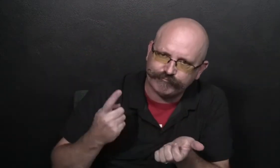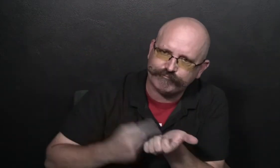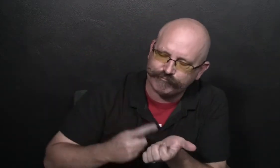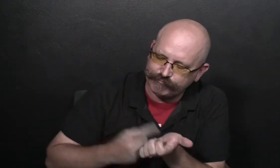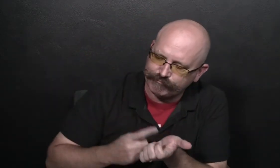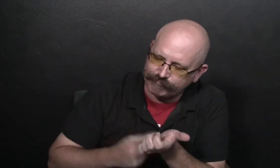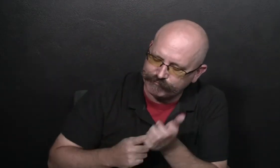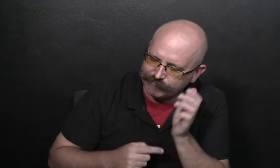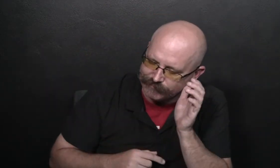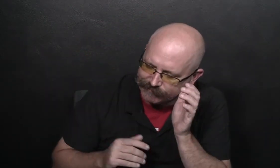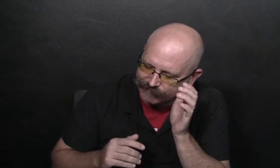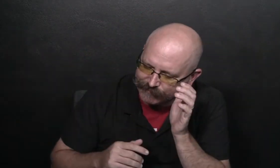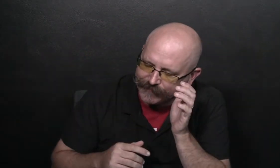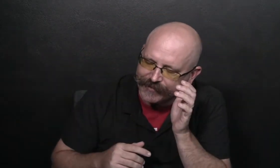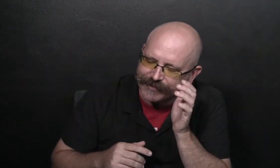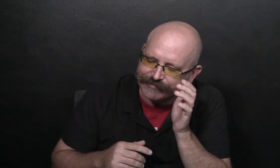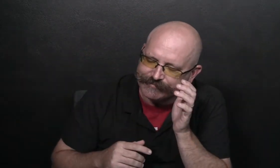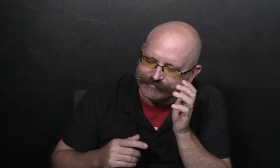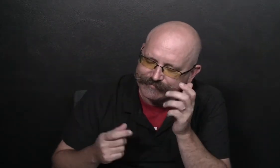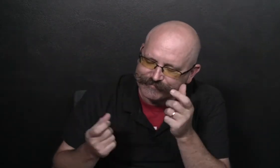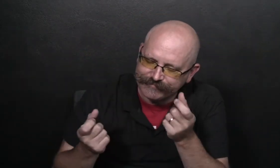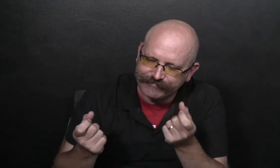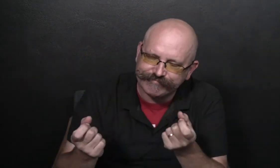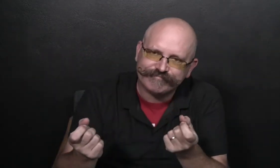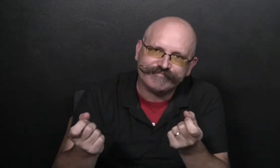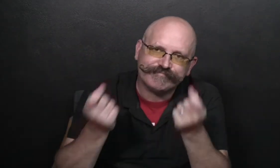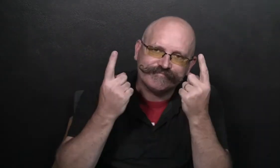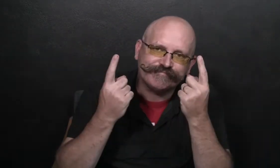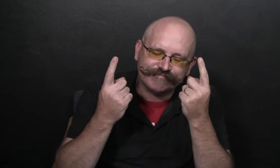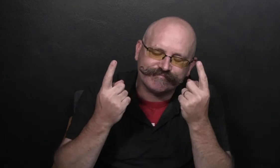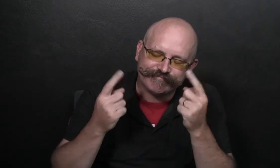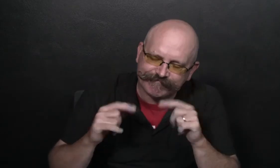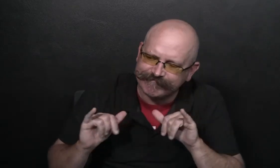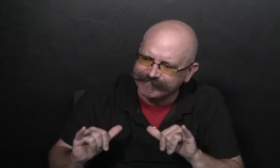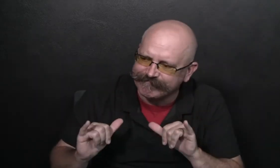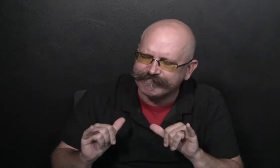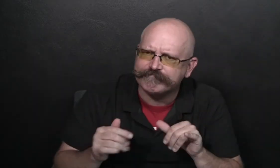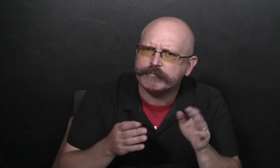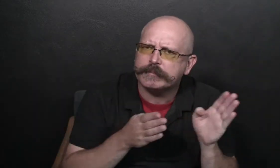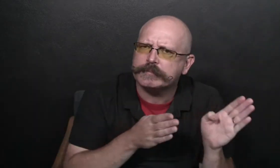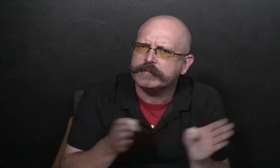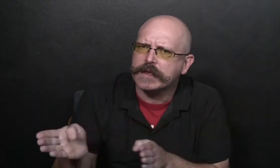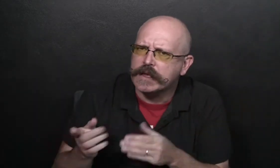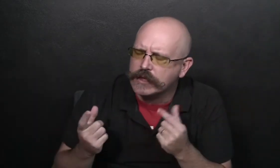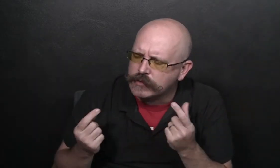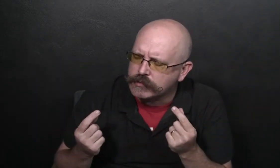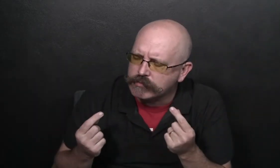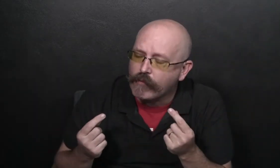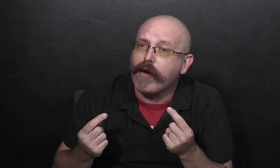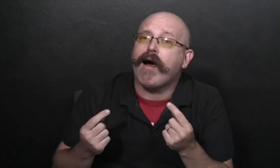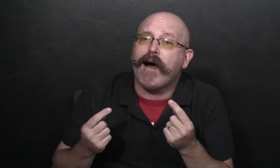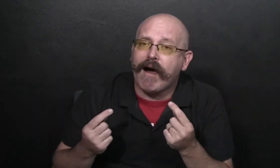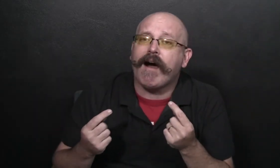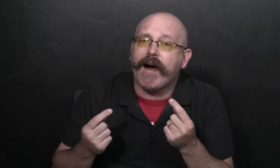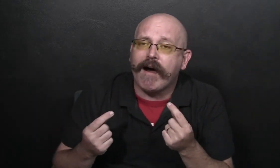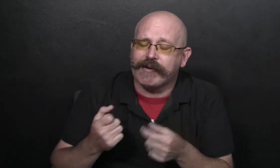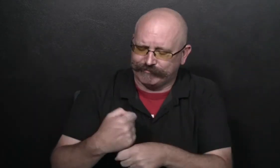Trinka's mom took time to calm down. Then they talked about what happened, how they both felt,